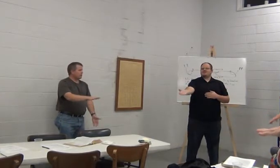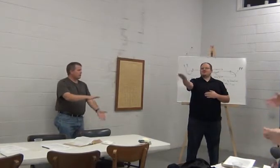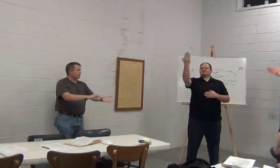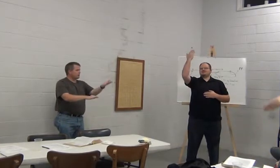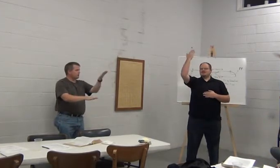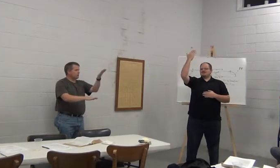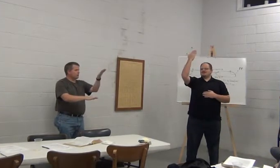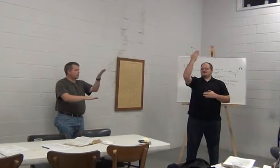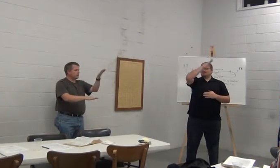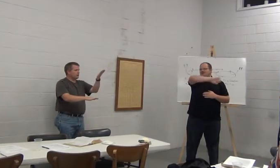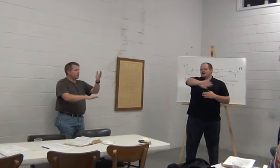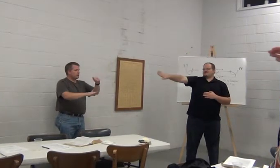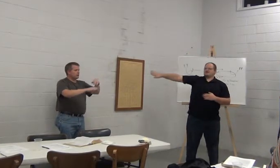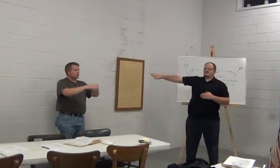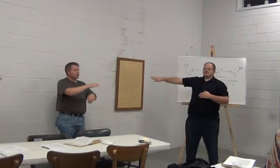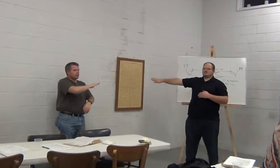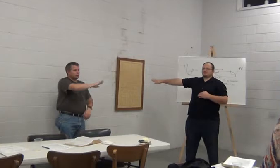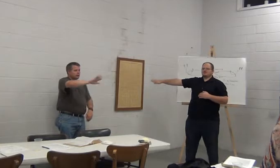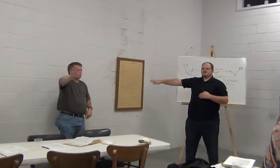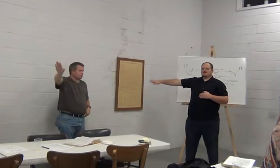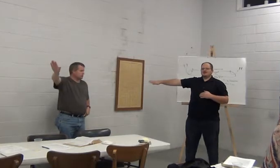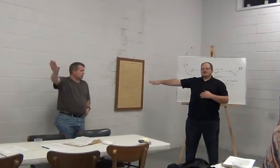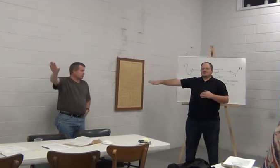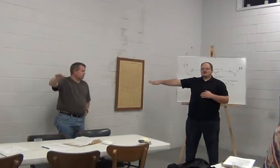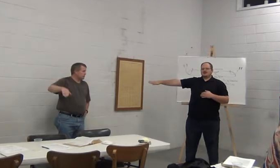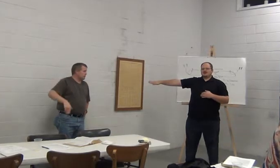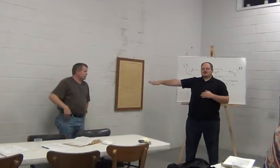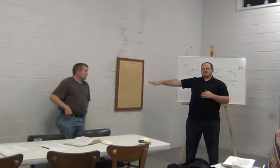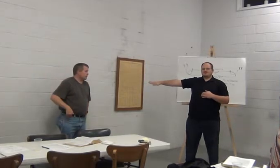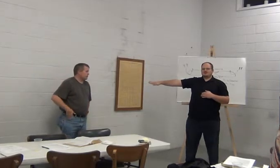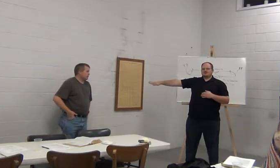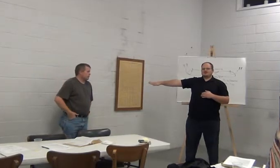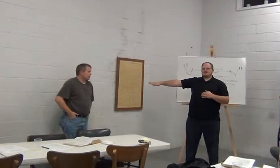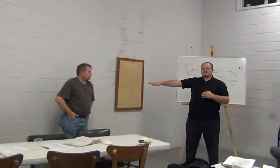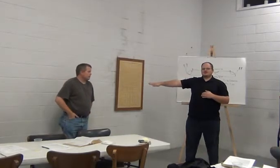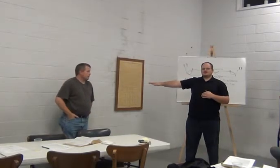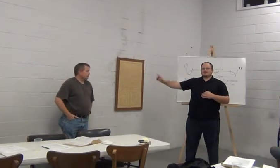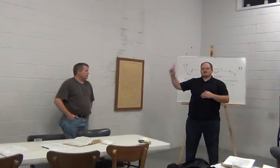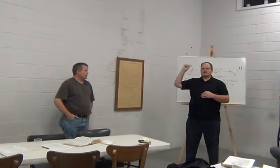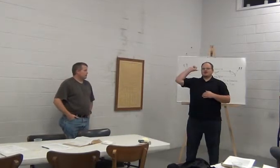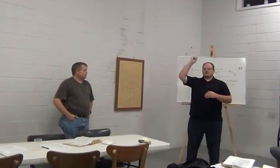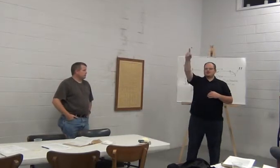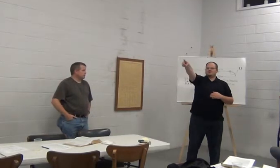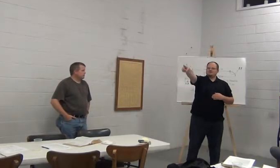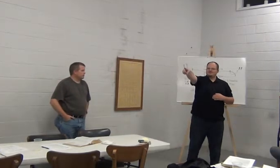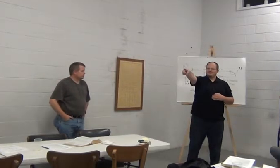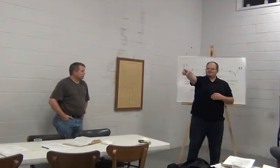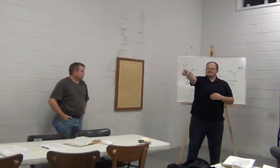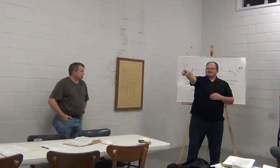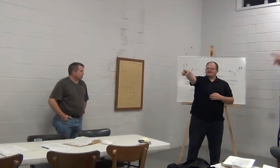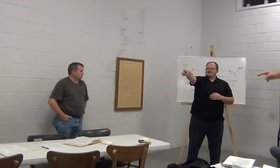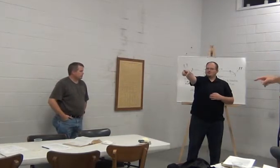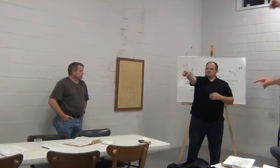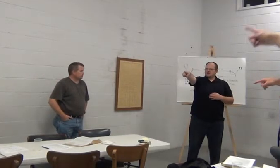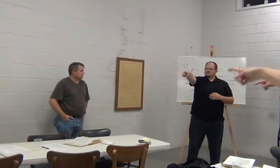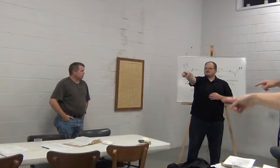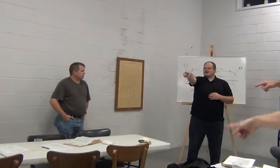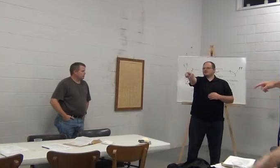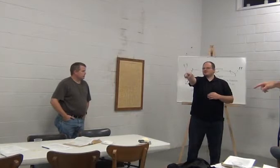Raise the dead. Cast out demons. And how do you do this? You do this by going. And making disciples.